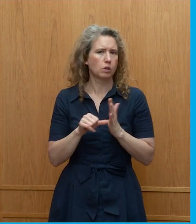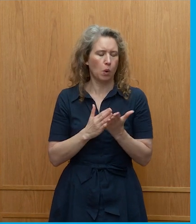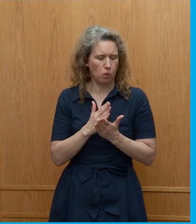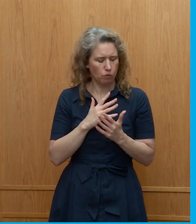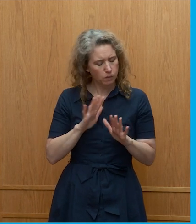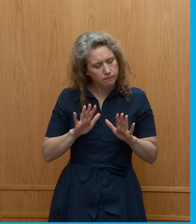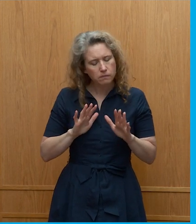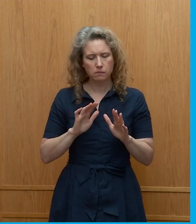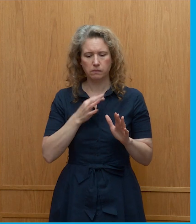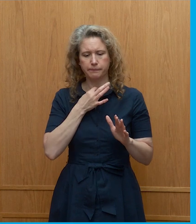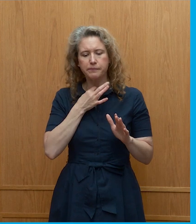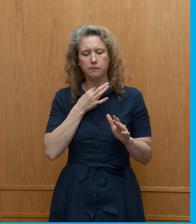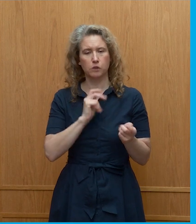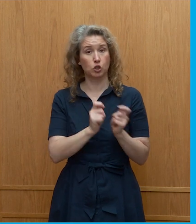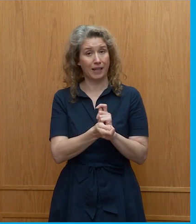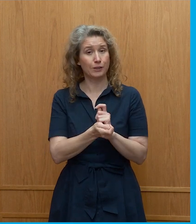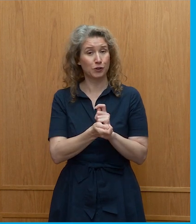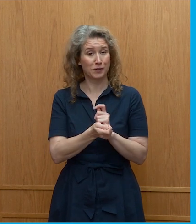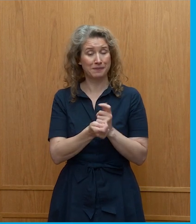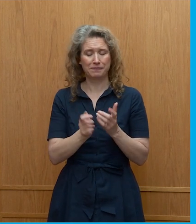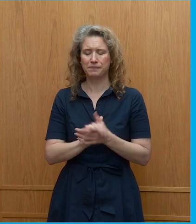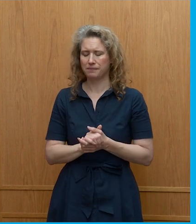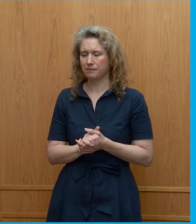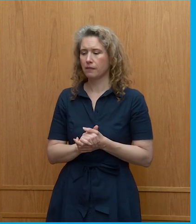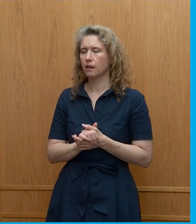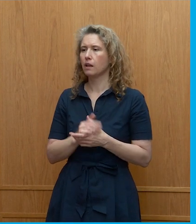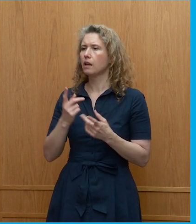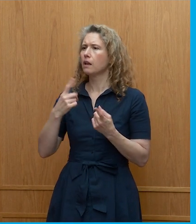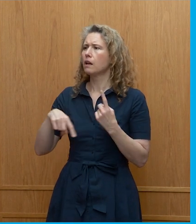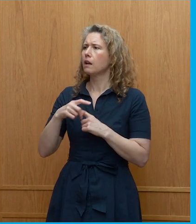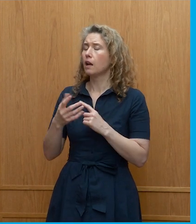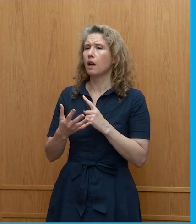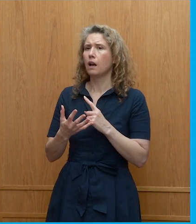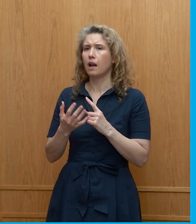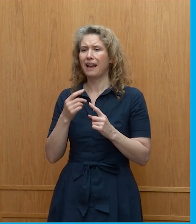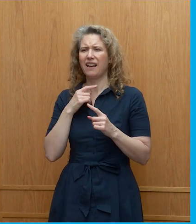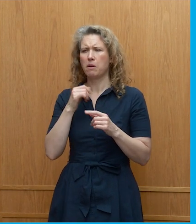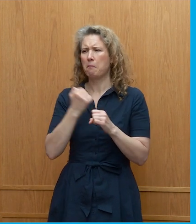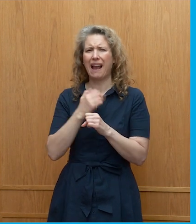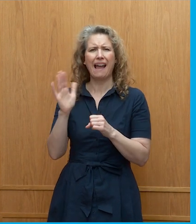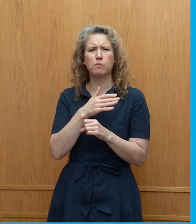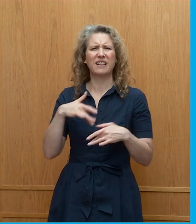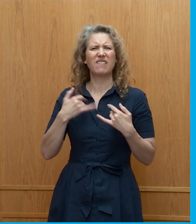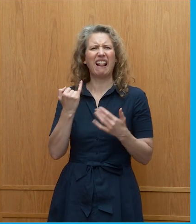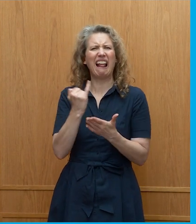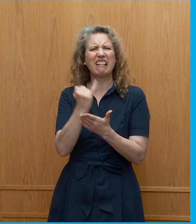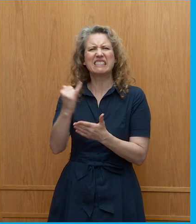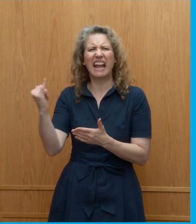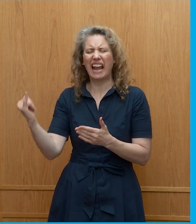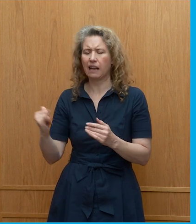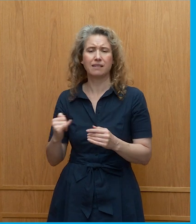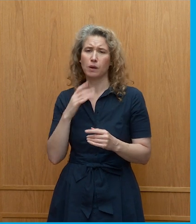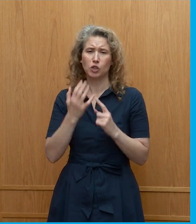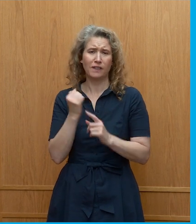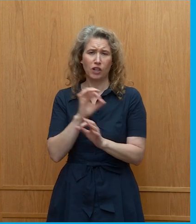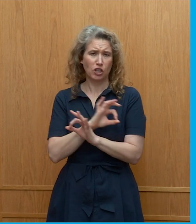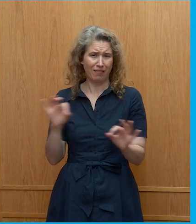i think we won't get anywhere by guilt tripping each other i don't think we'll get anywhere